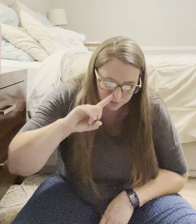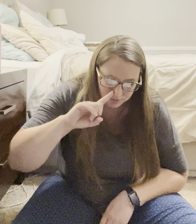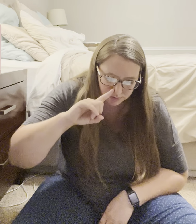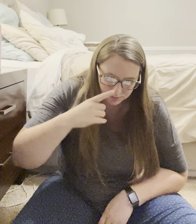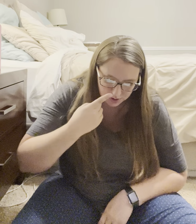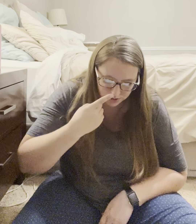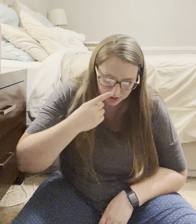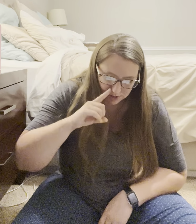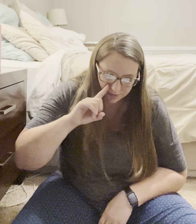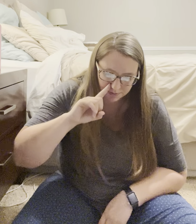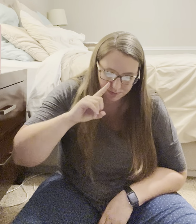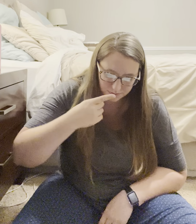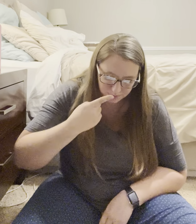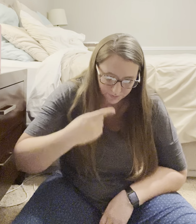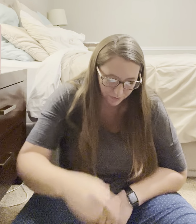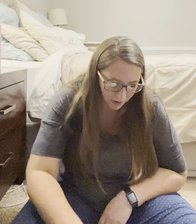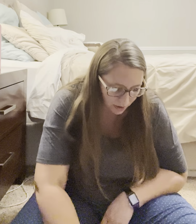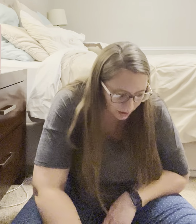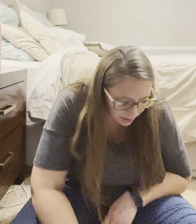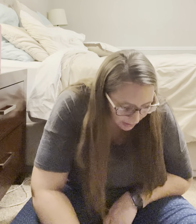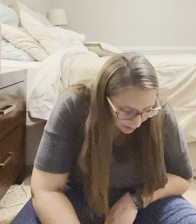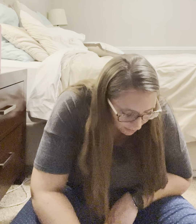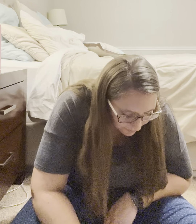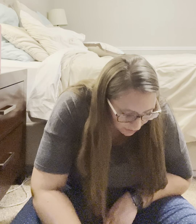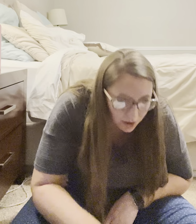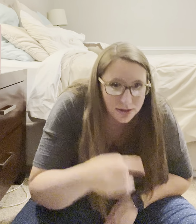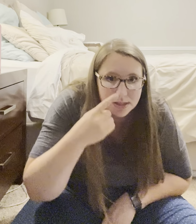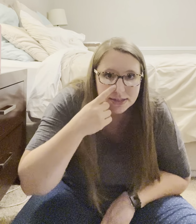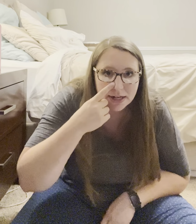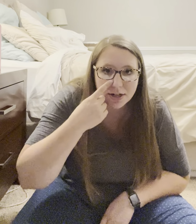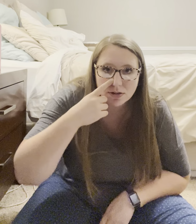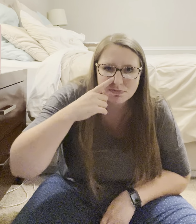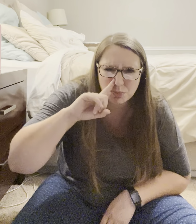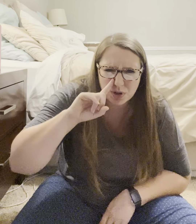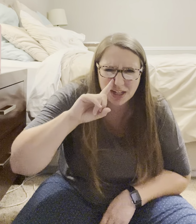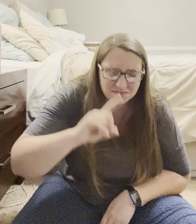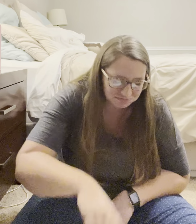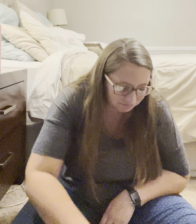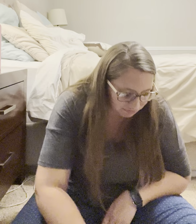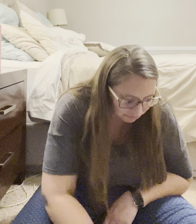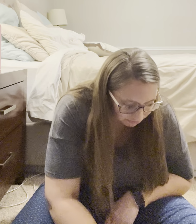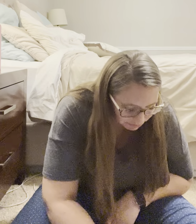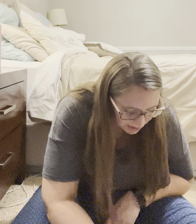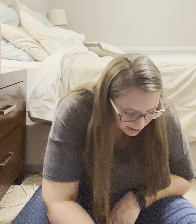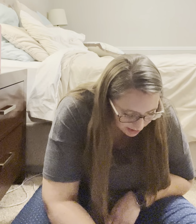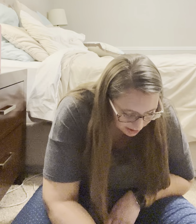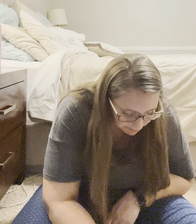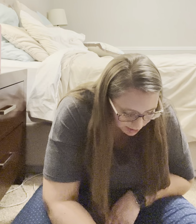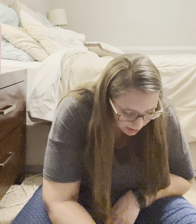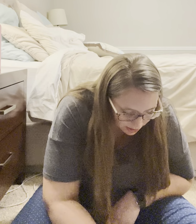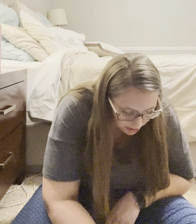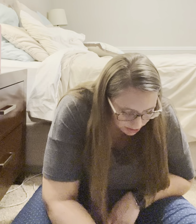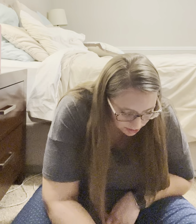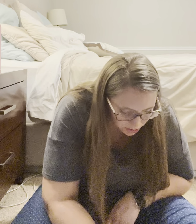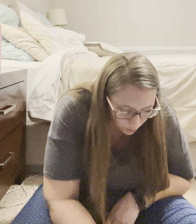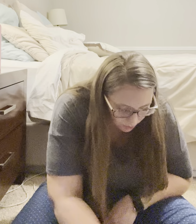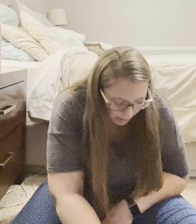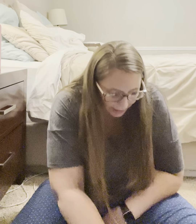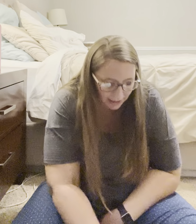It goes this way. Okay. Off, on the side of your nose. Boring. Um, don't like.